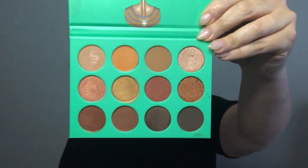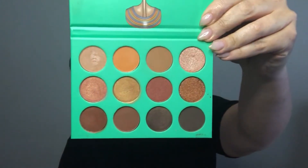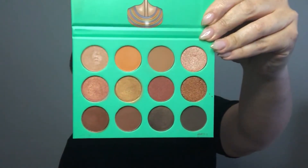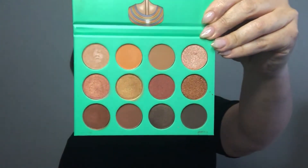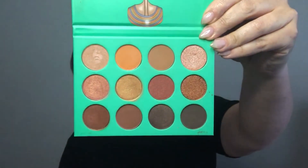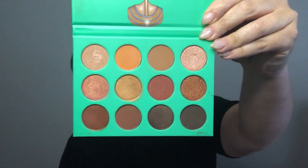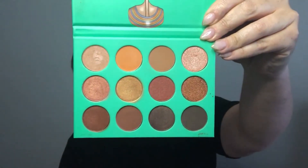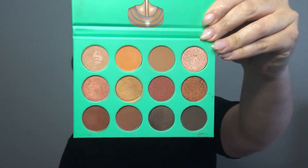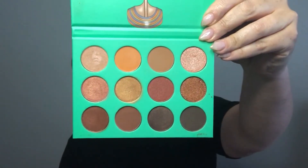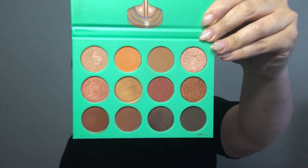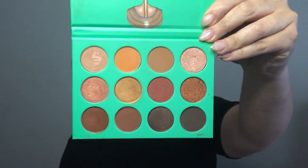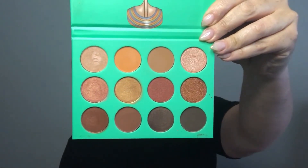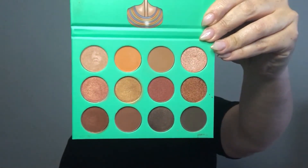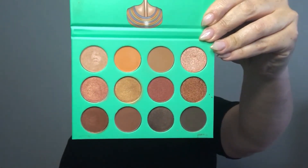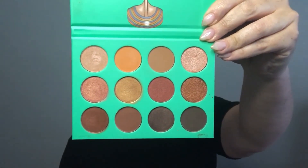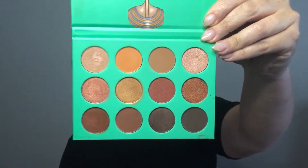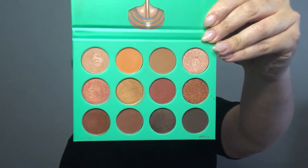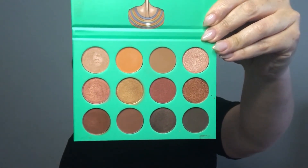so this is more of a neutral you can see